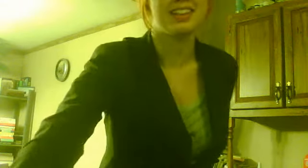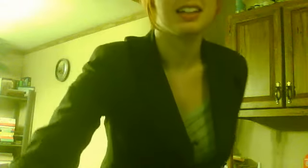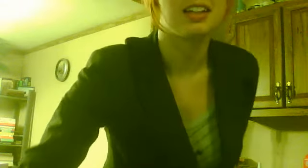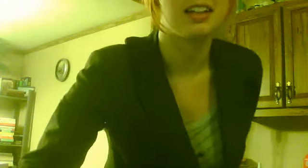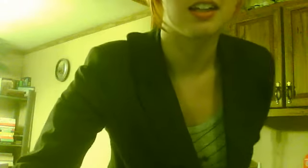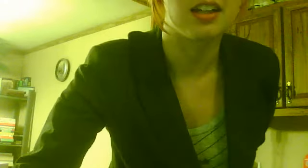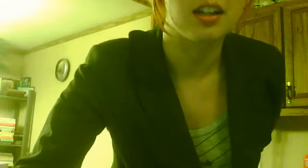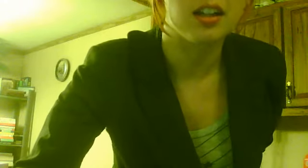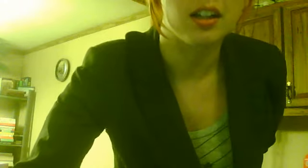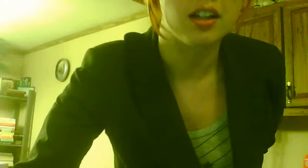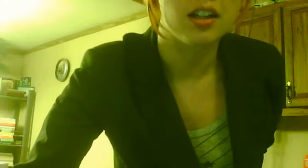Axie.